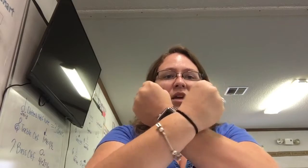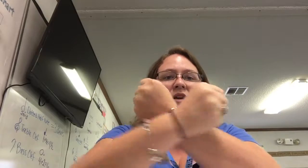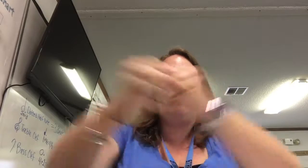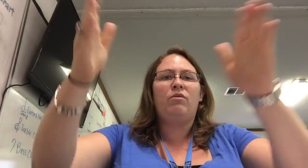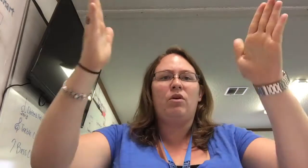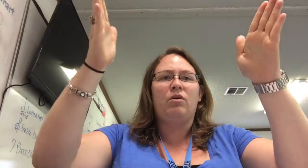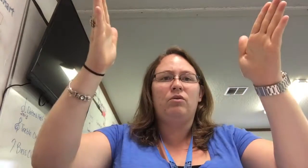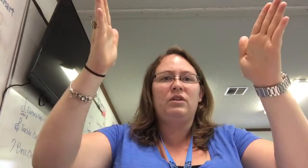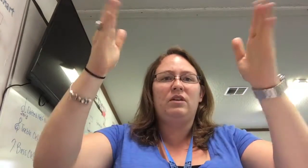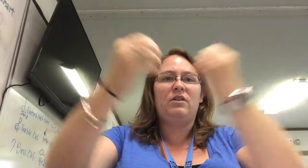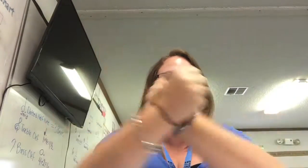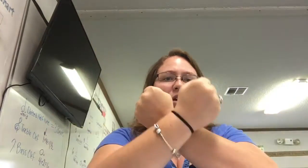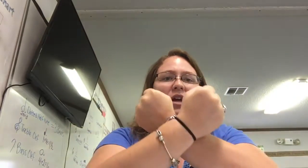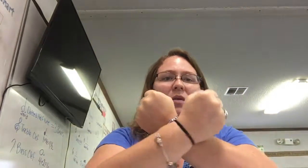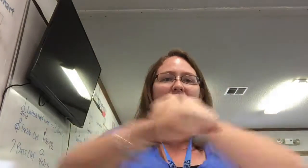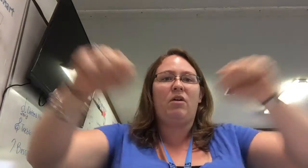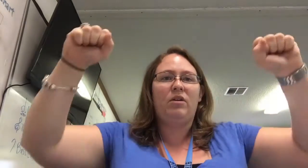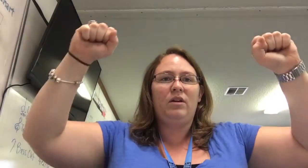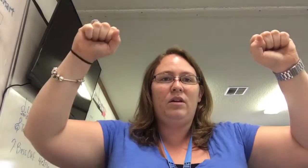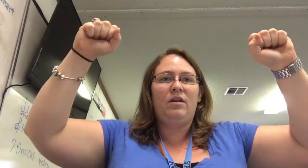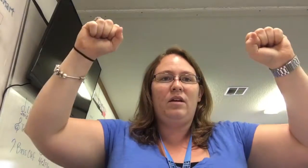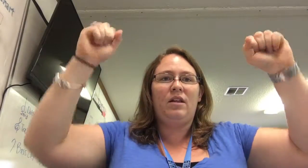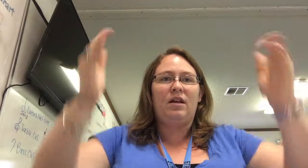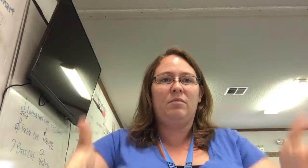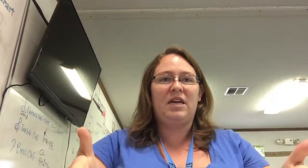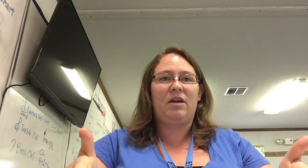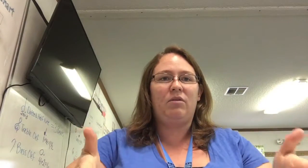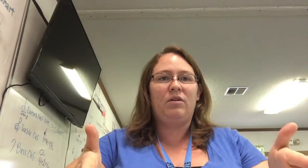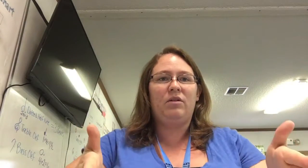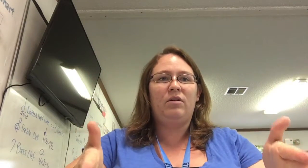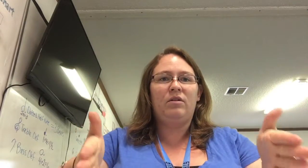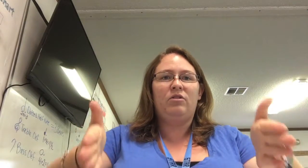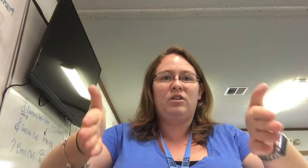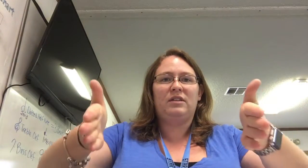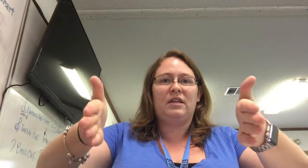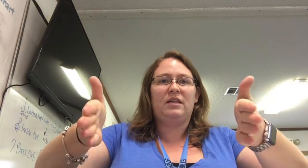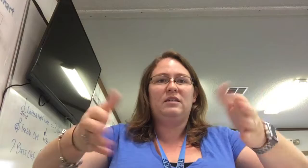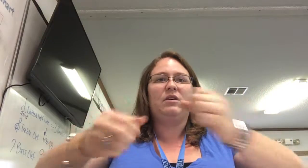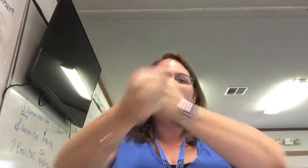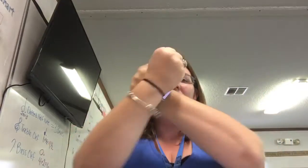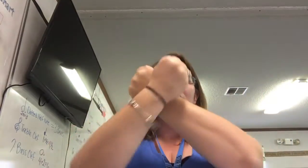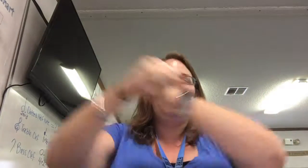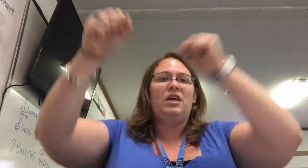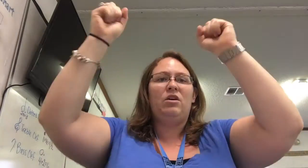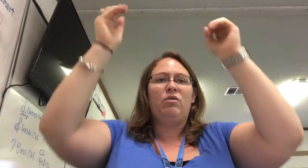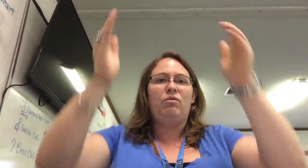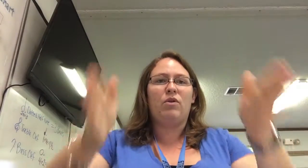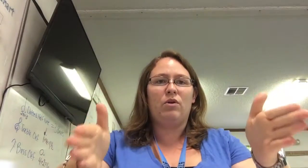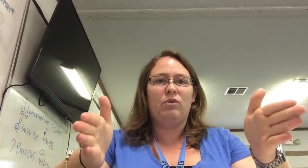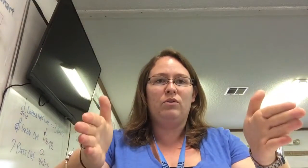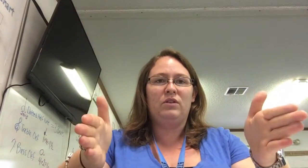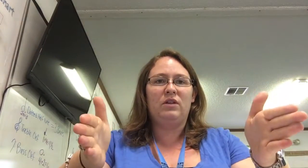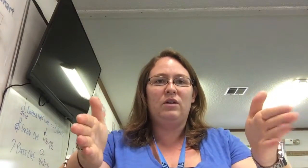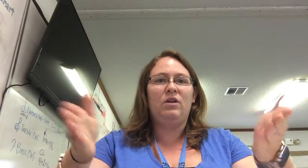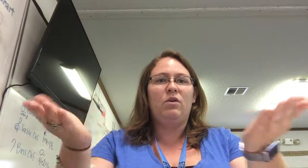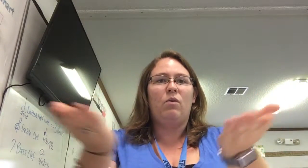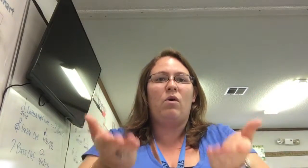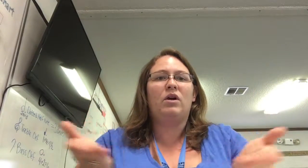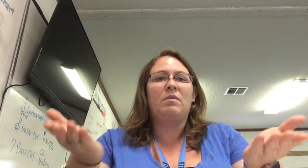Heroes. So you're gonna come out then come down just like this. heroes walk among